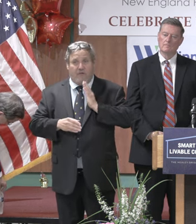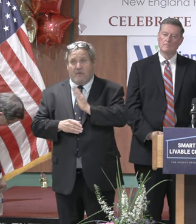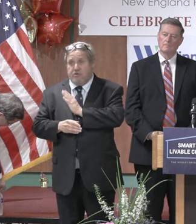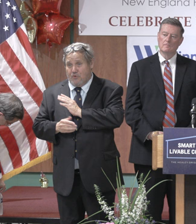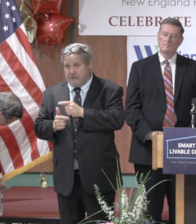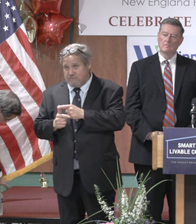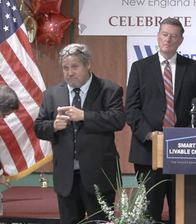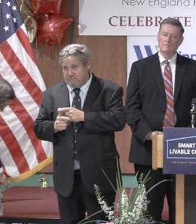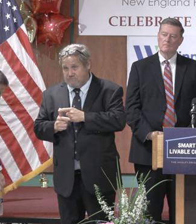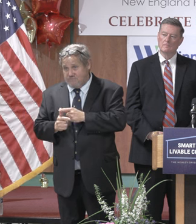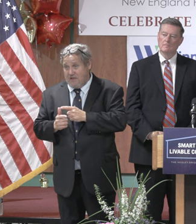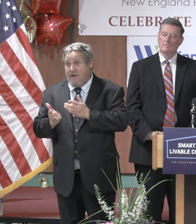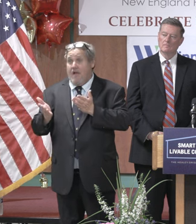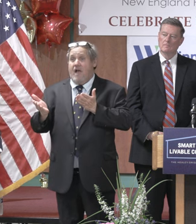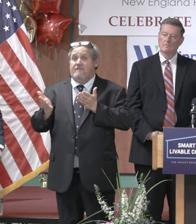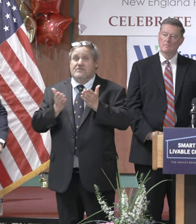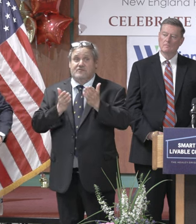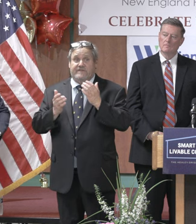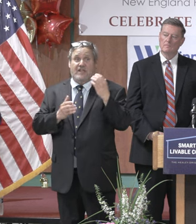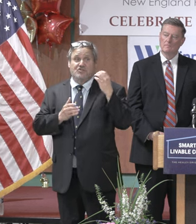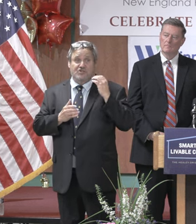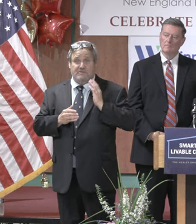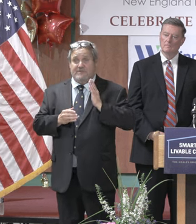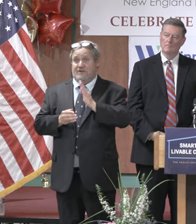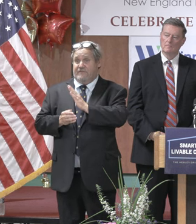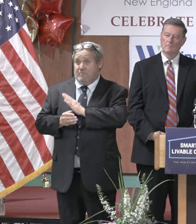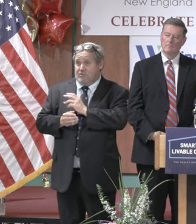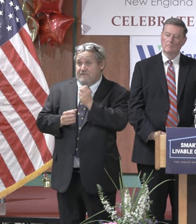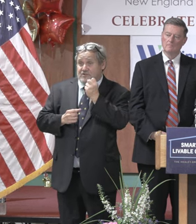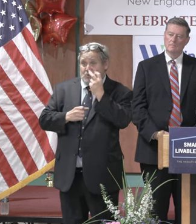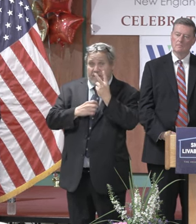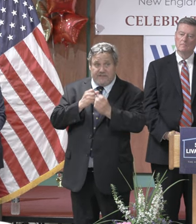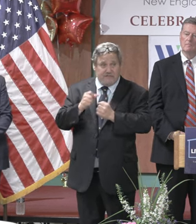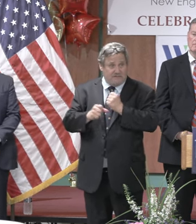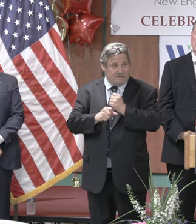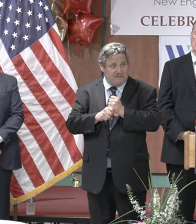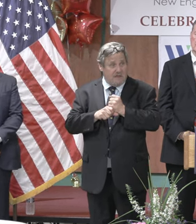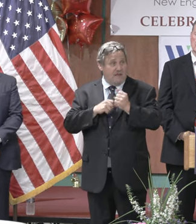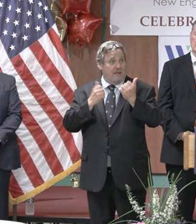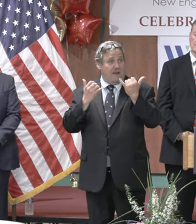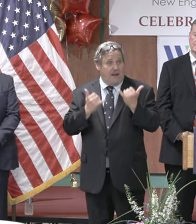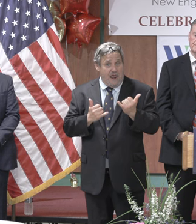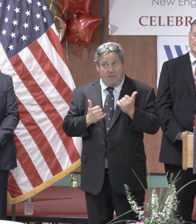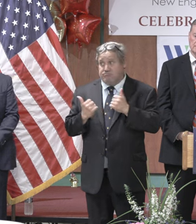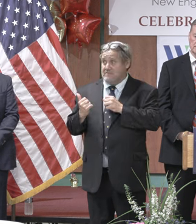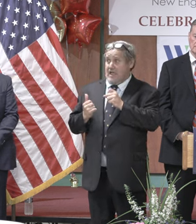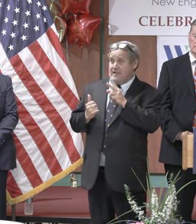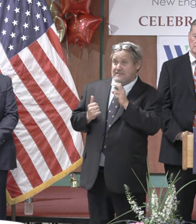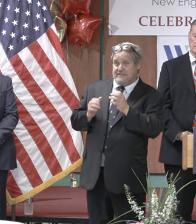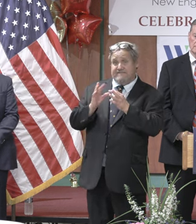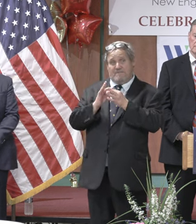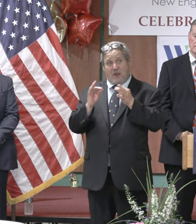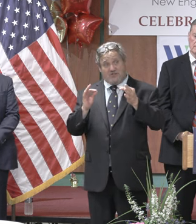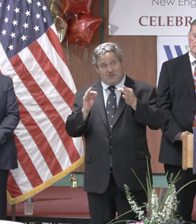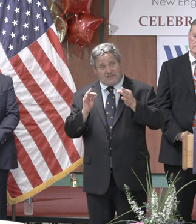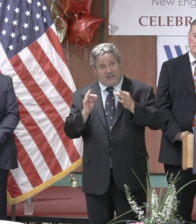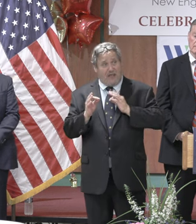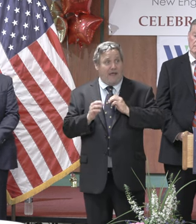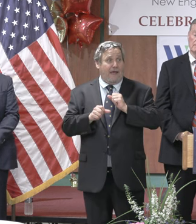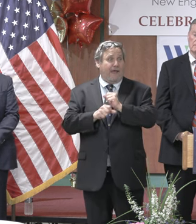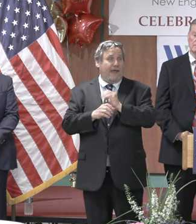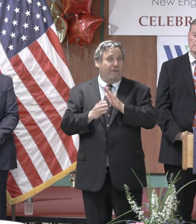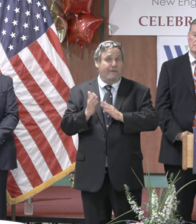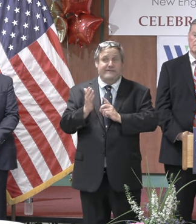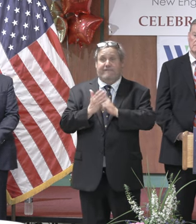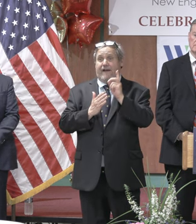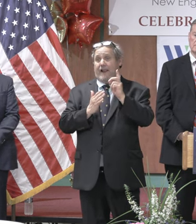i've had a variety of roles here i used to be on the board and i served as chairman of that board for 12 years